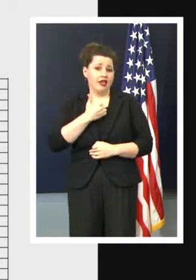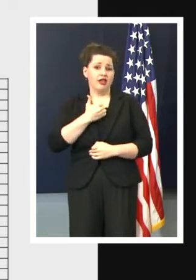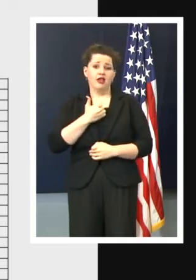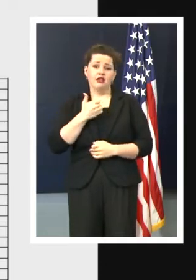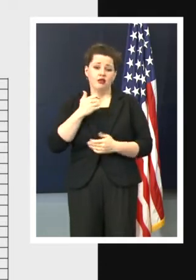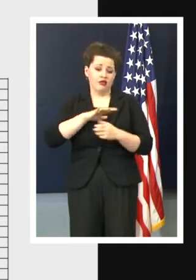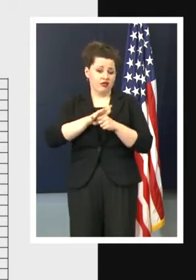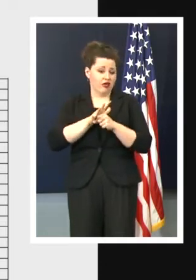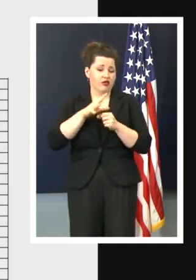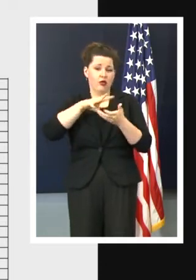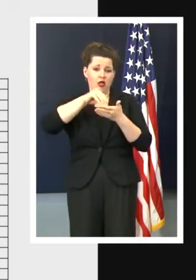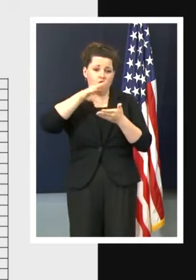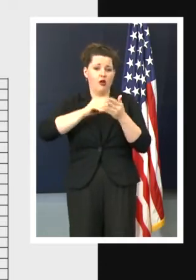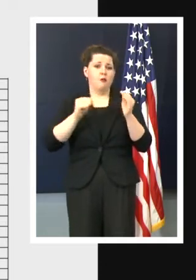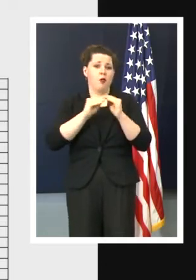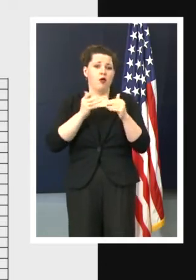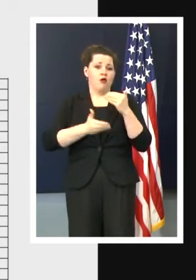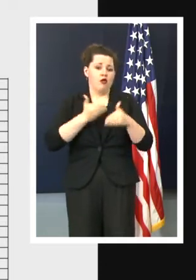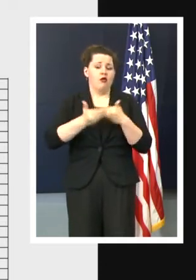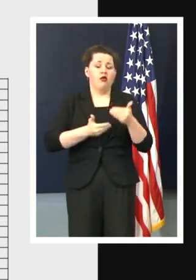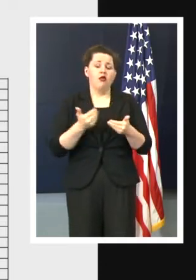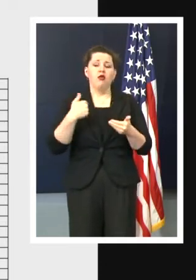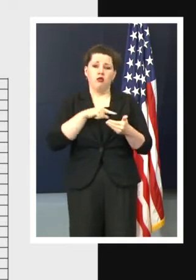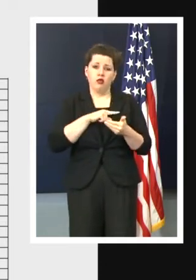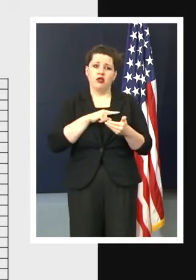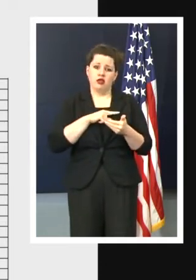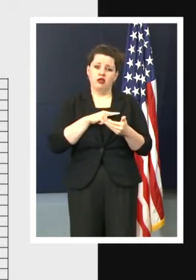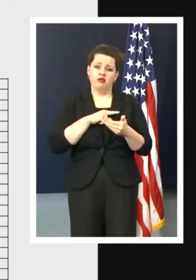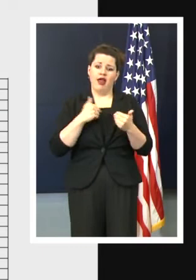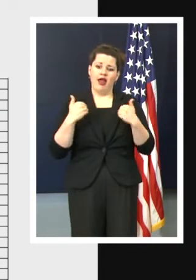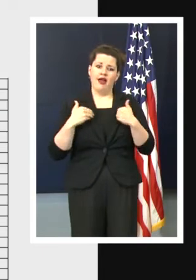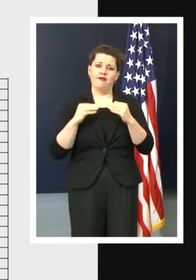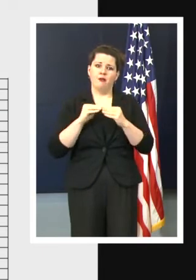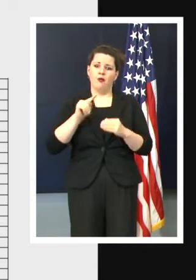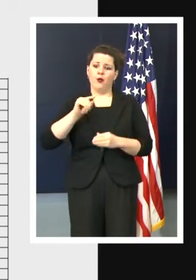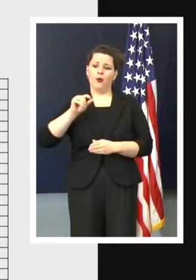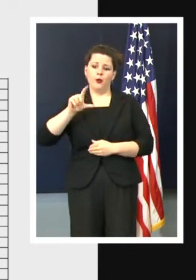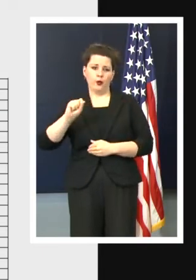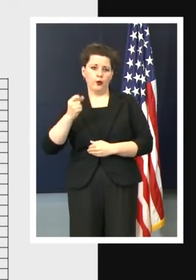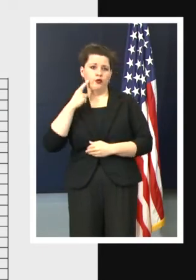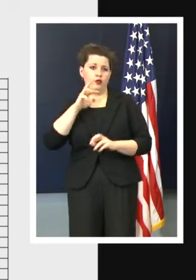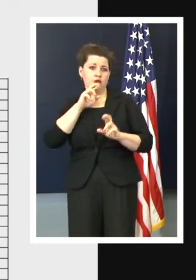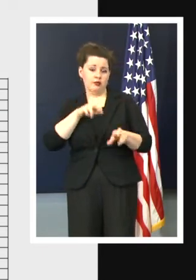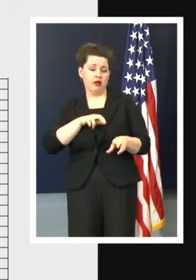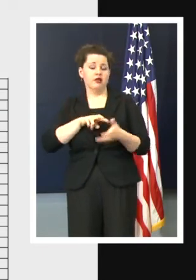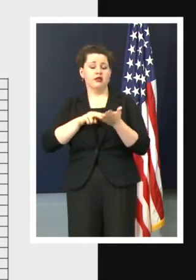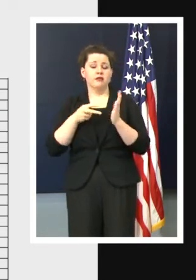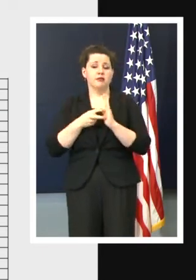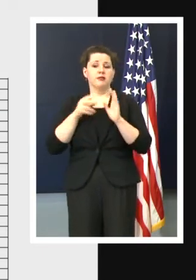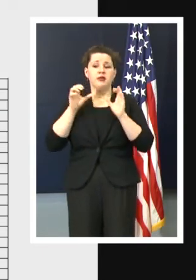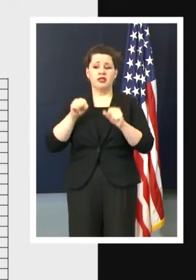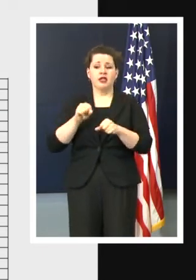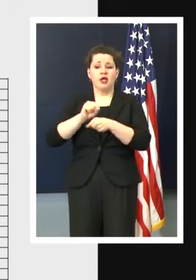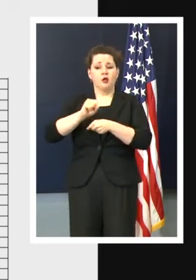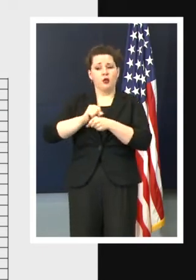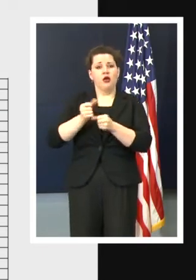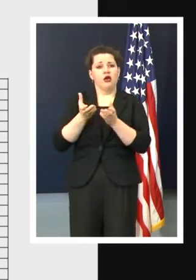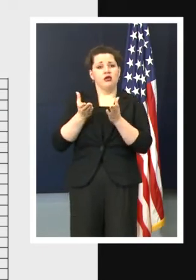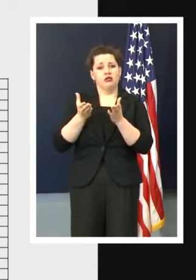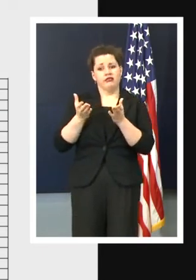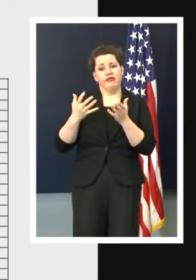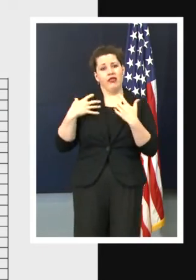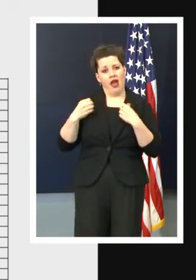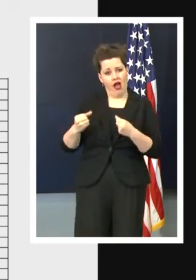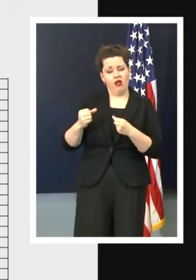more about the virus, and as we gain additional tools, you know, in our response, we're able to work with public health, with our clinicians,